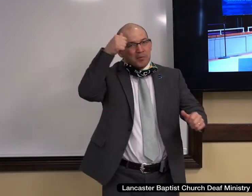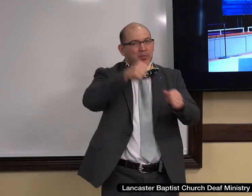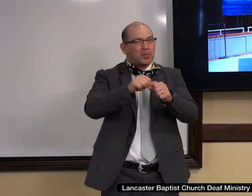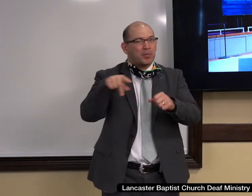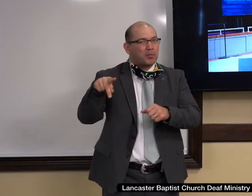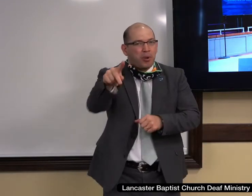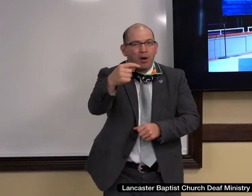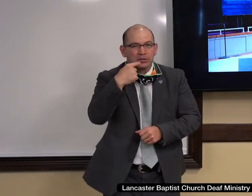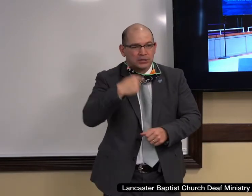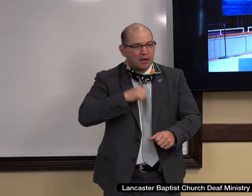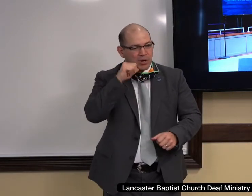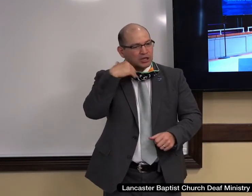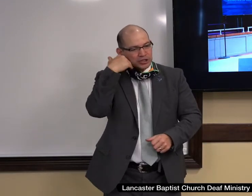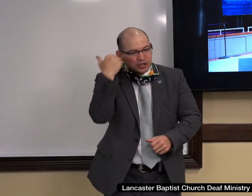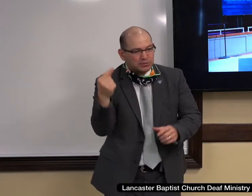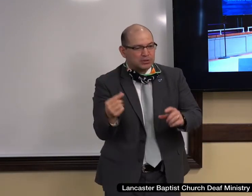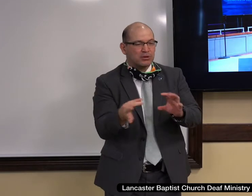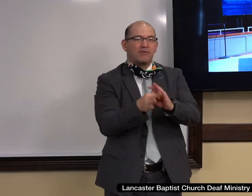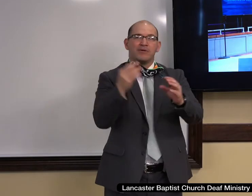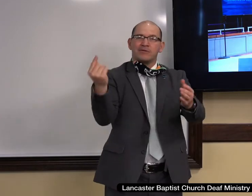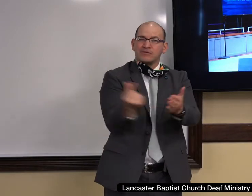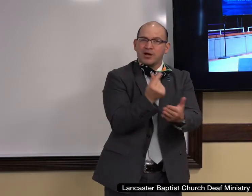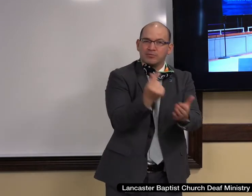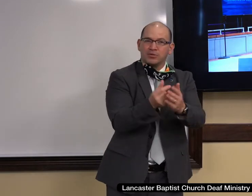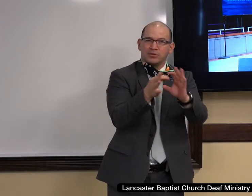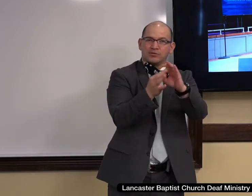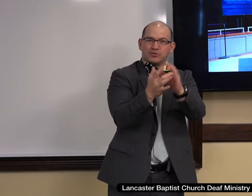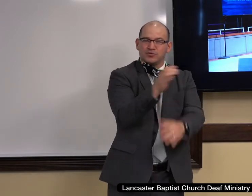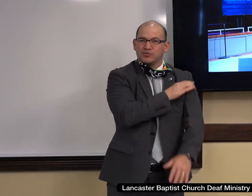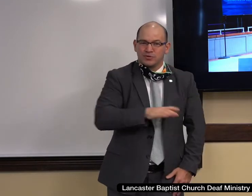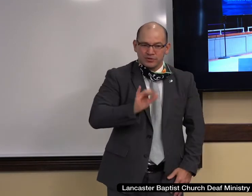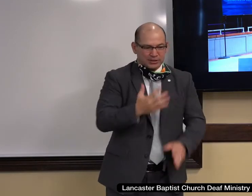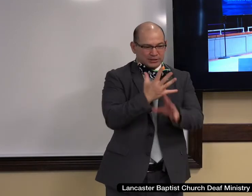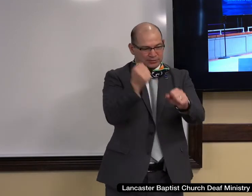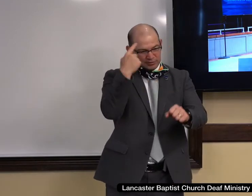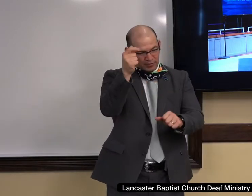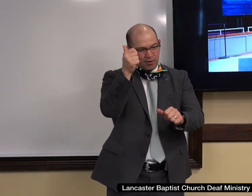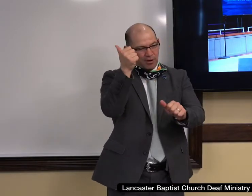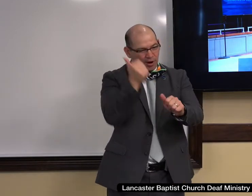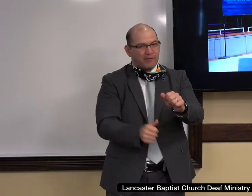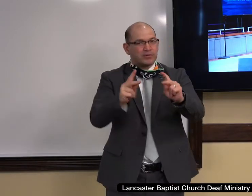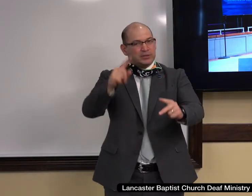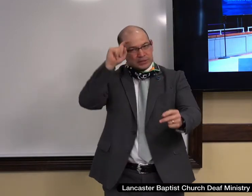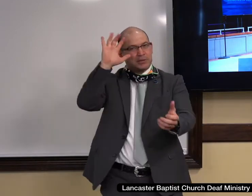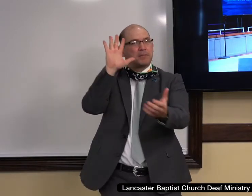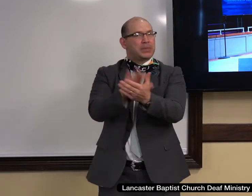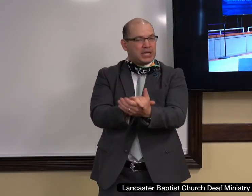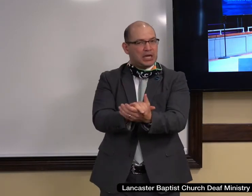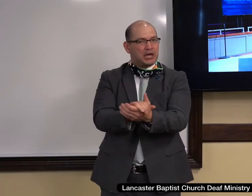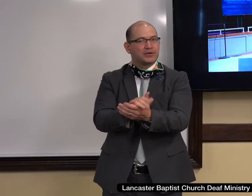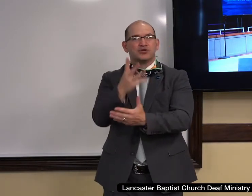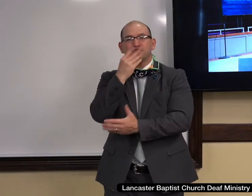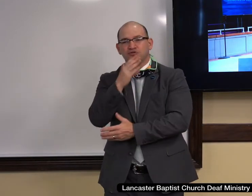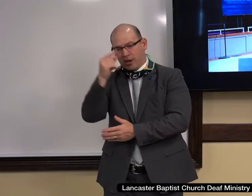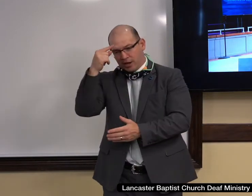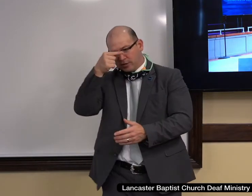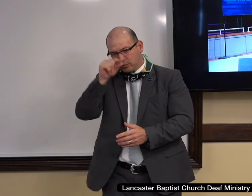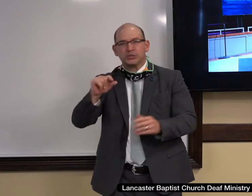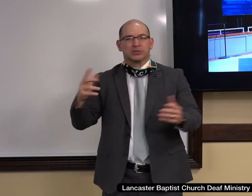Christ. For it is the power of God unto salvation to everyone that believeth, to the Jew first and also to the Gentile. And that is what we need at